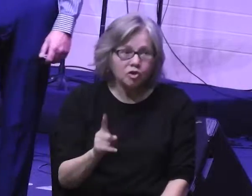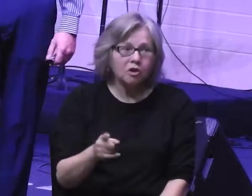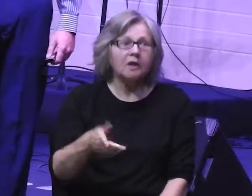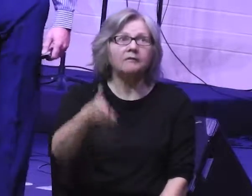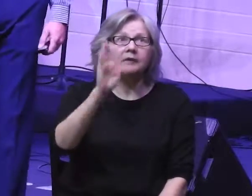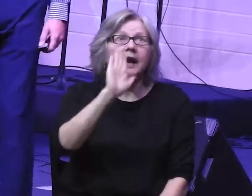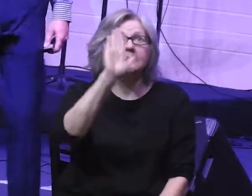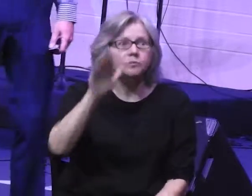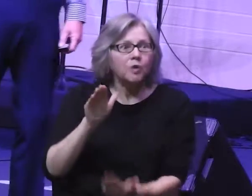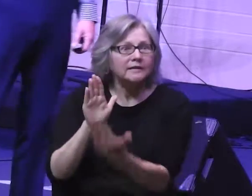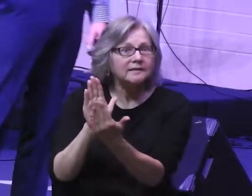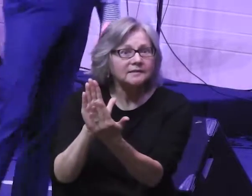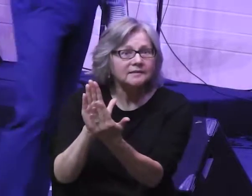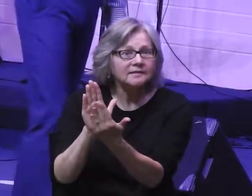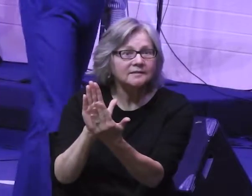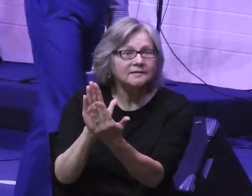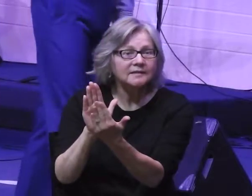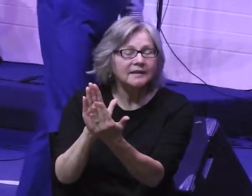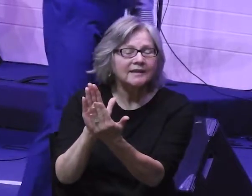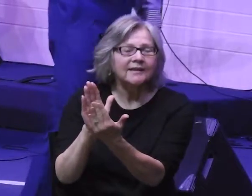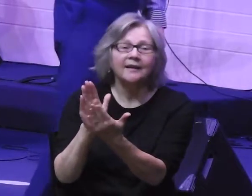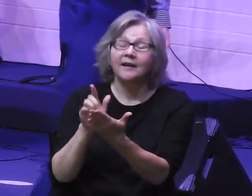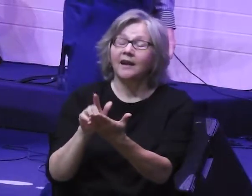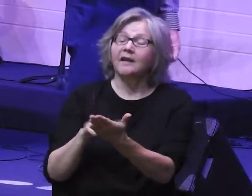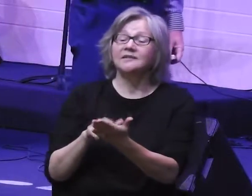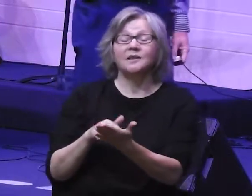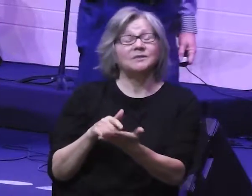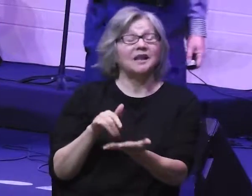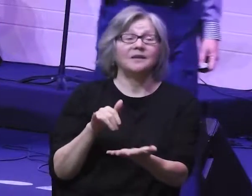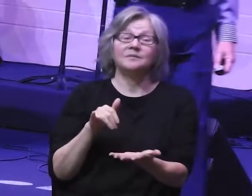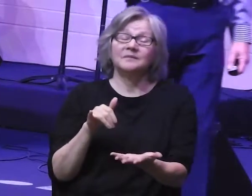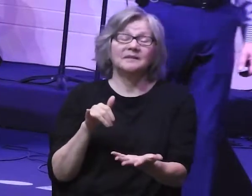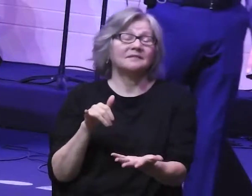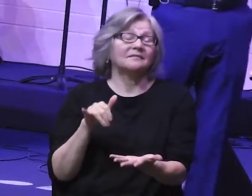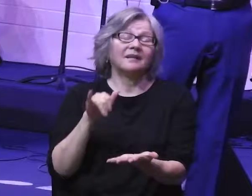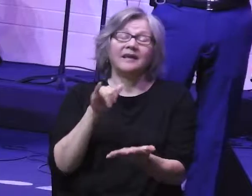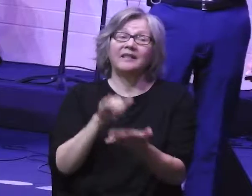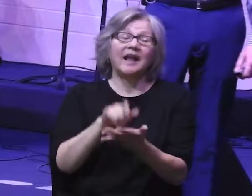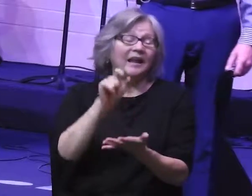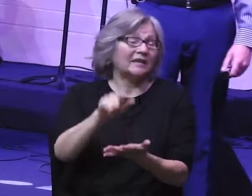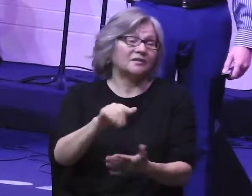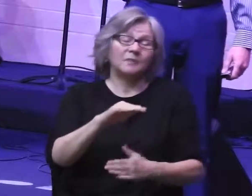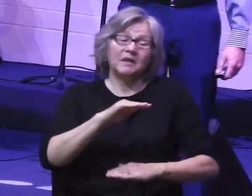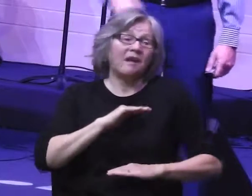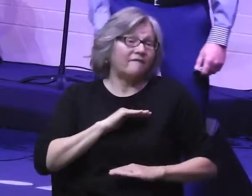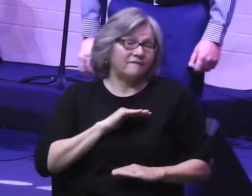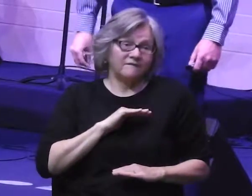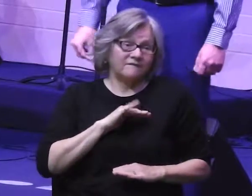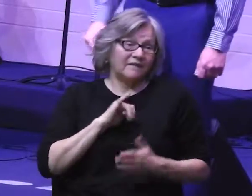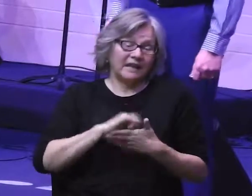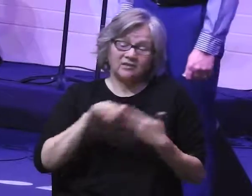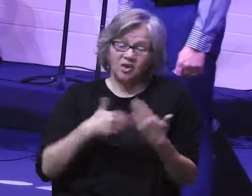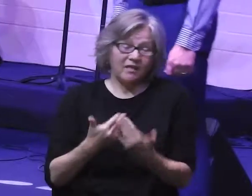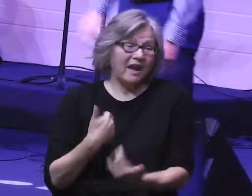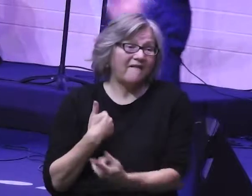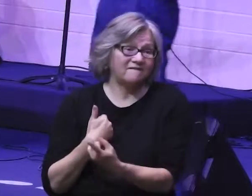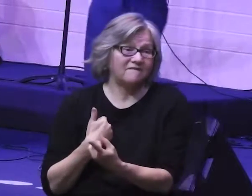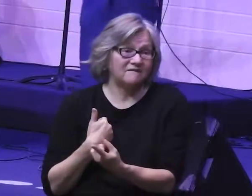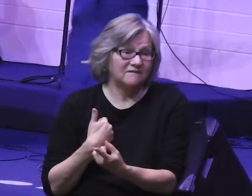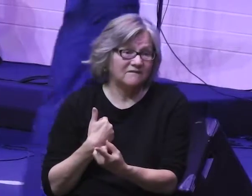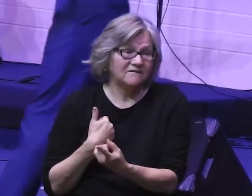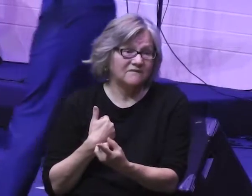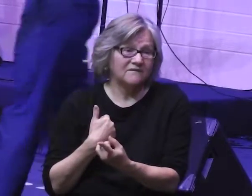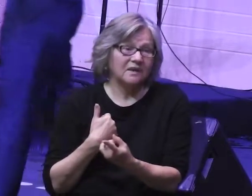of God's presence. and sometimes that has to be enough. That's pretty much all they've got.